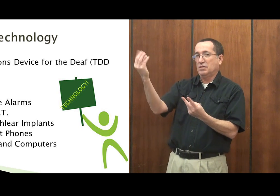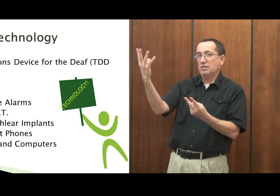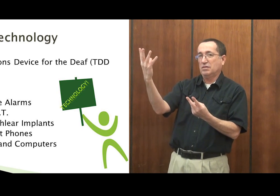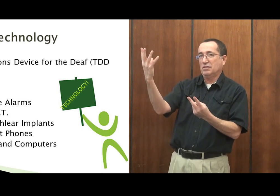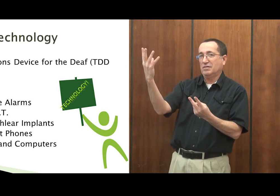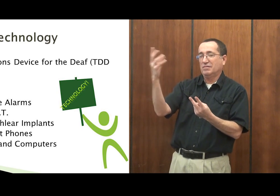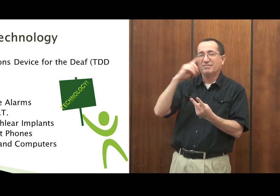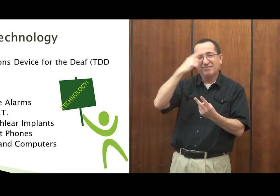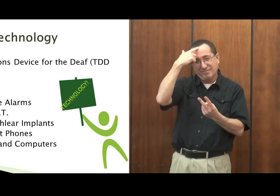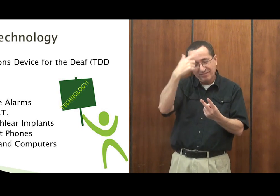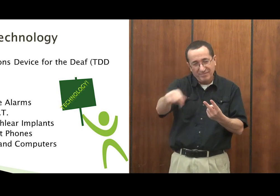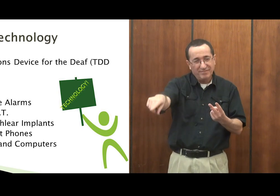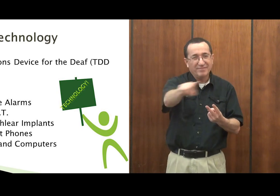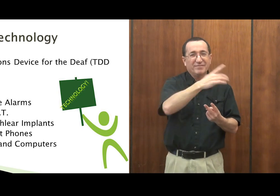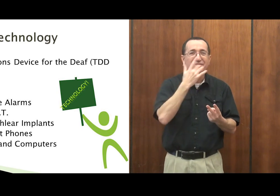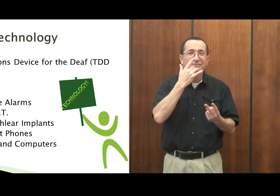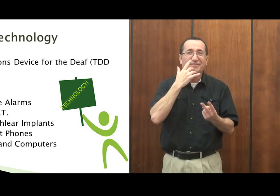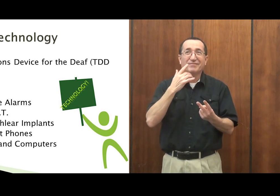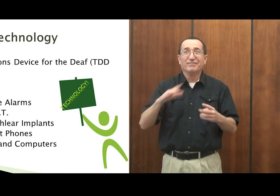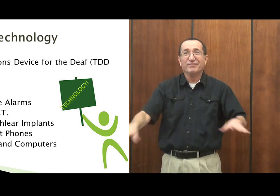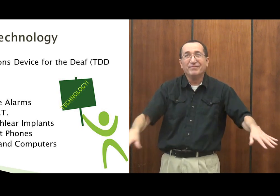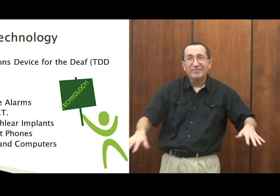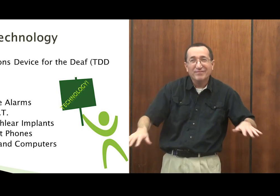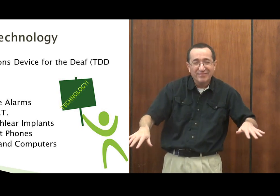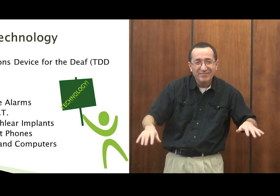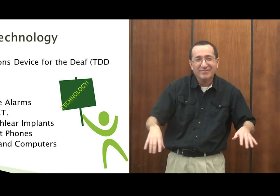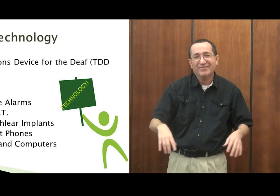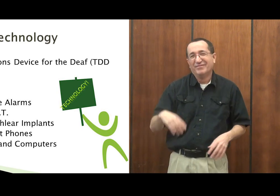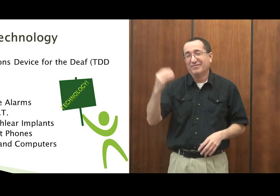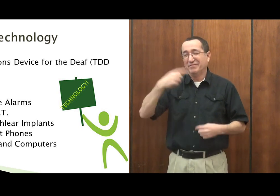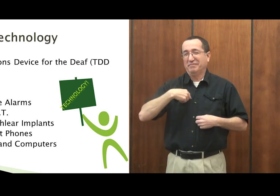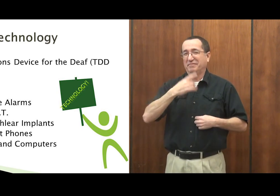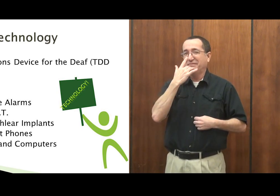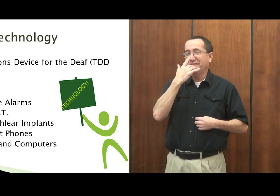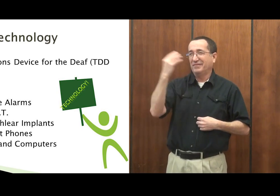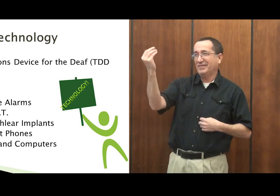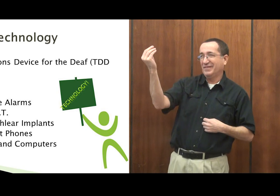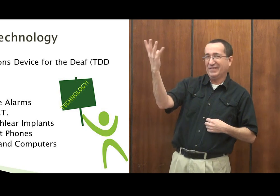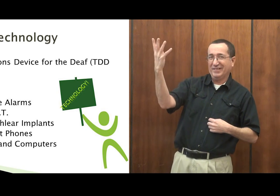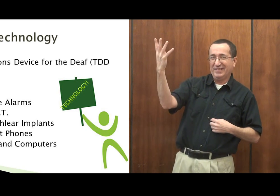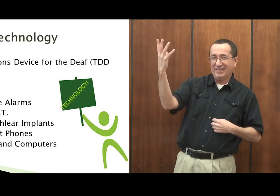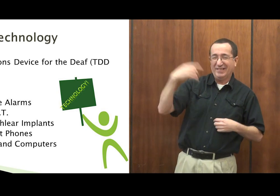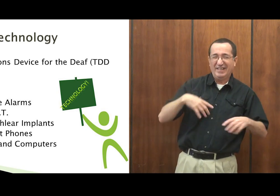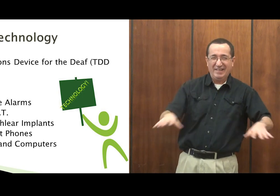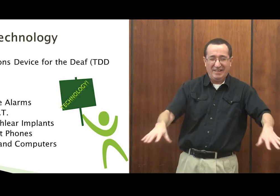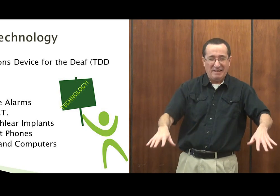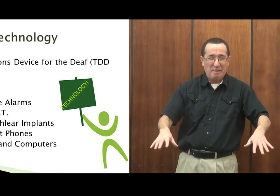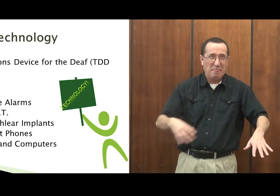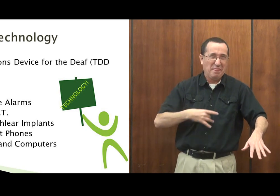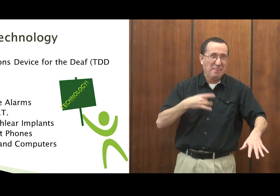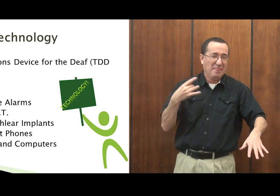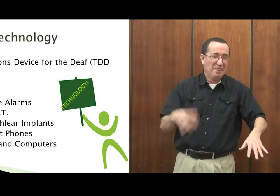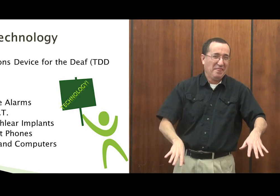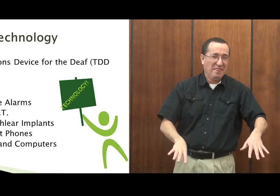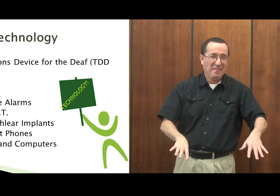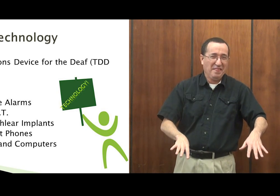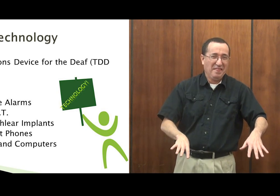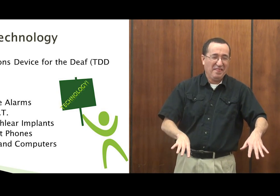Or you can plug it into a light. Some deaf people, some people like to get shaken awake. Me, I prefer I have a light that goes on.